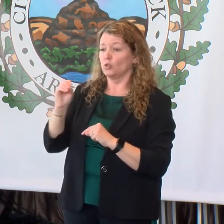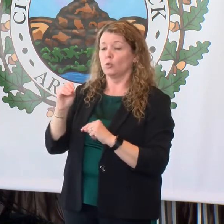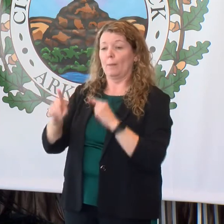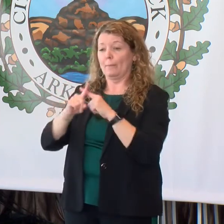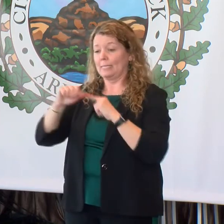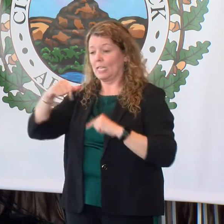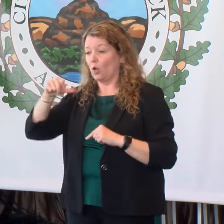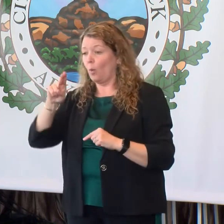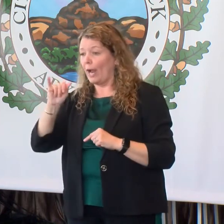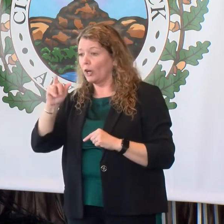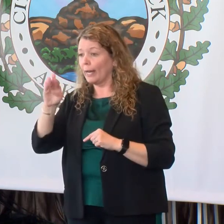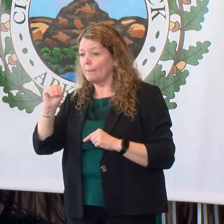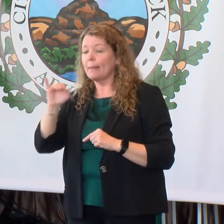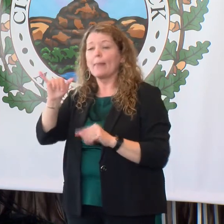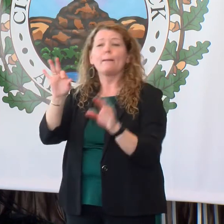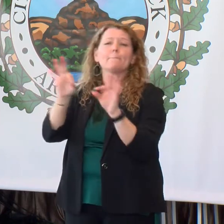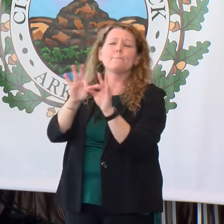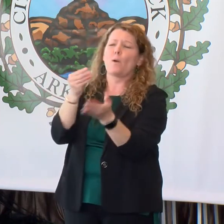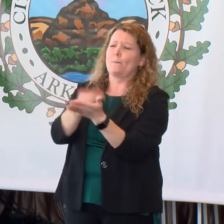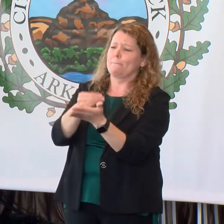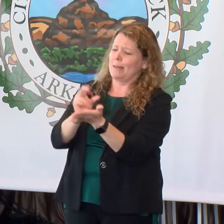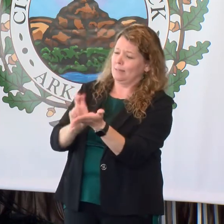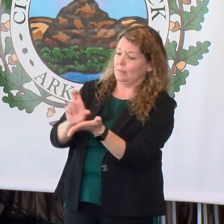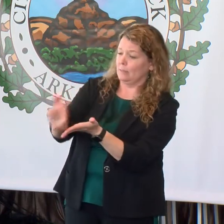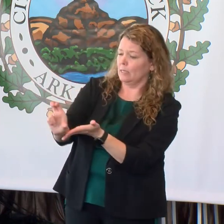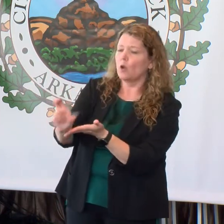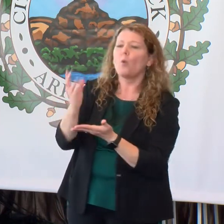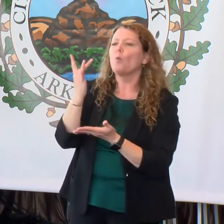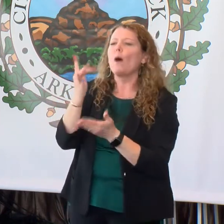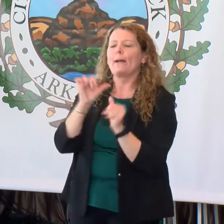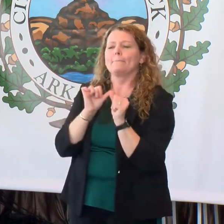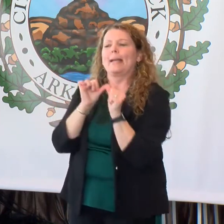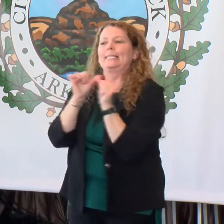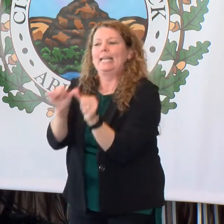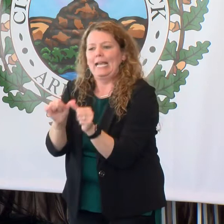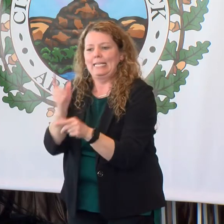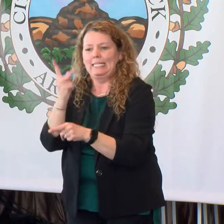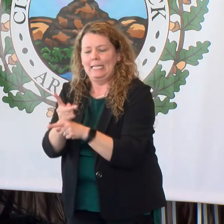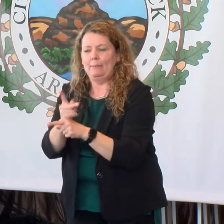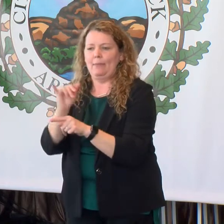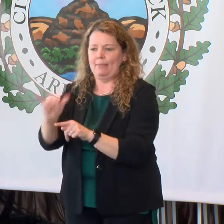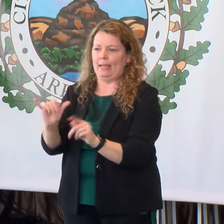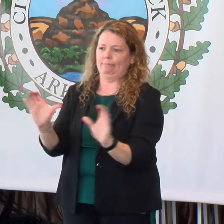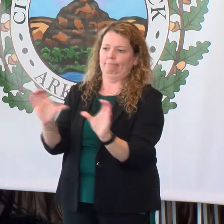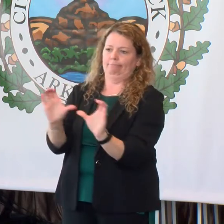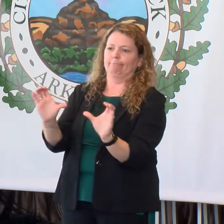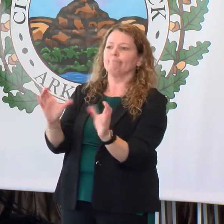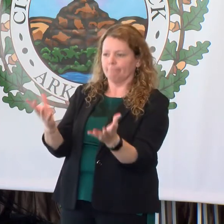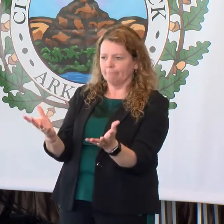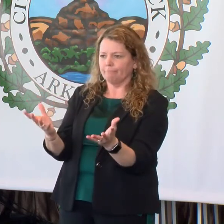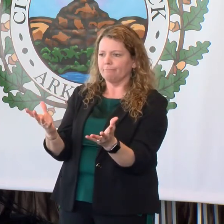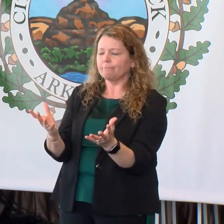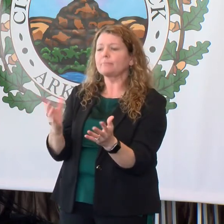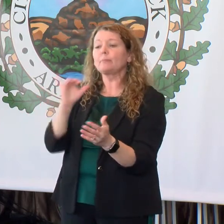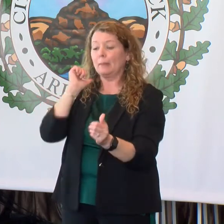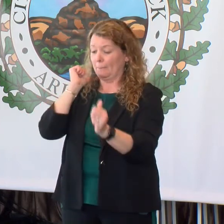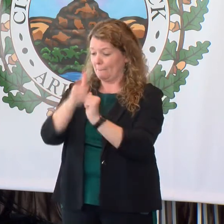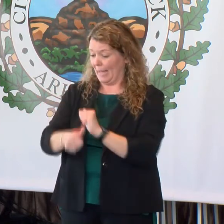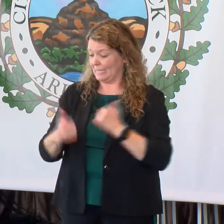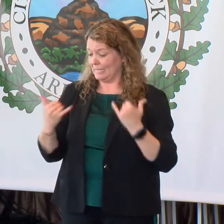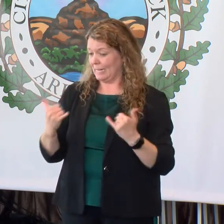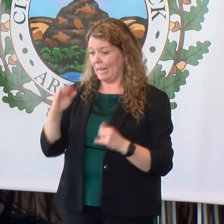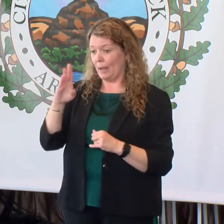having that important funding for operations allows us to maintain that accreditation. So by passing this ballot initiative,